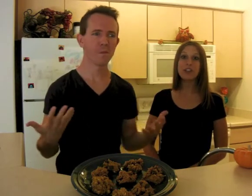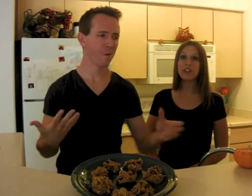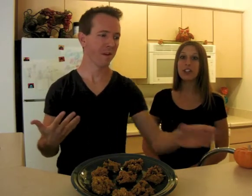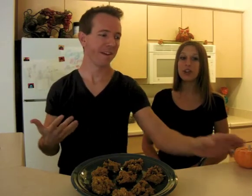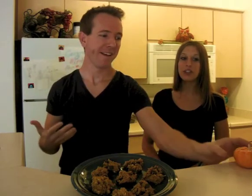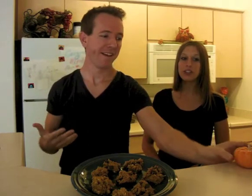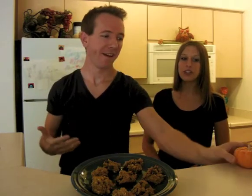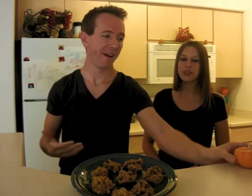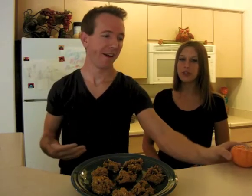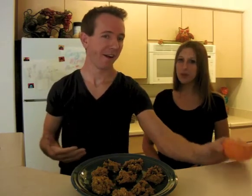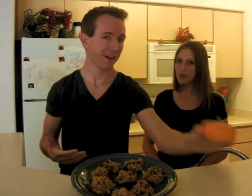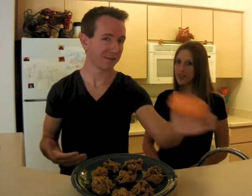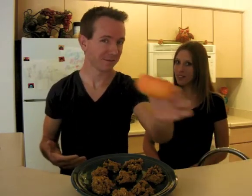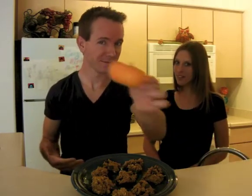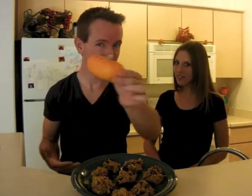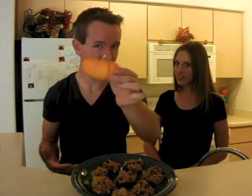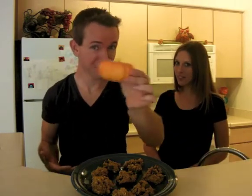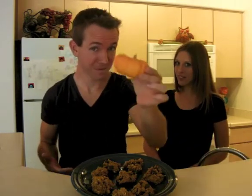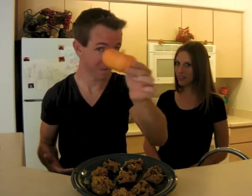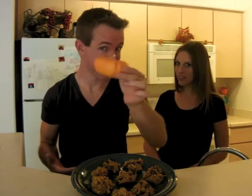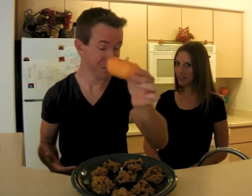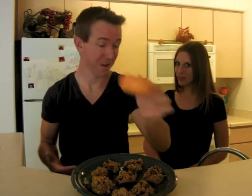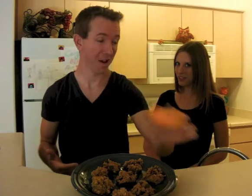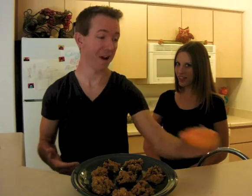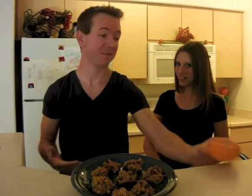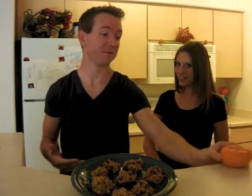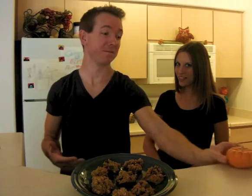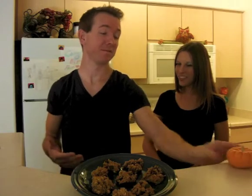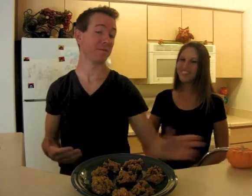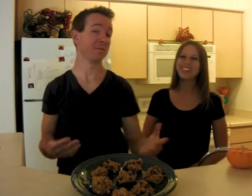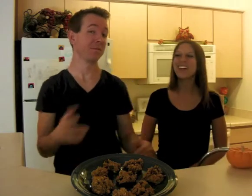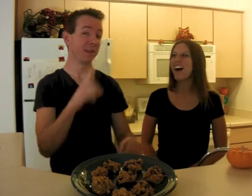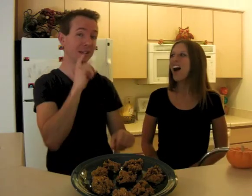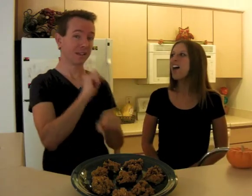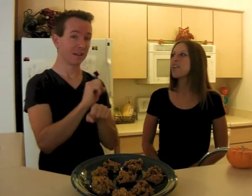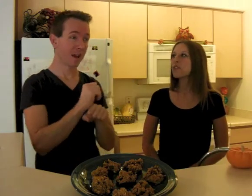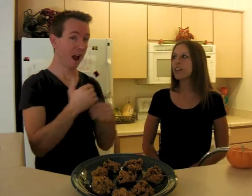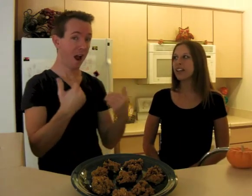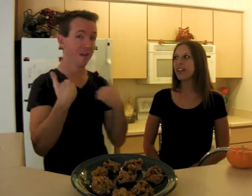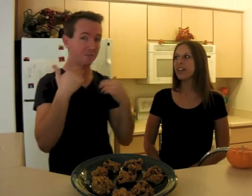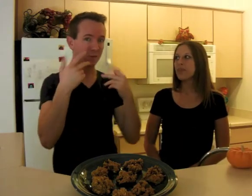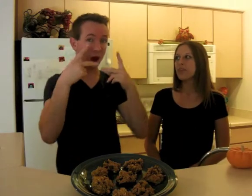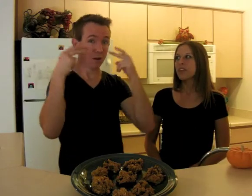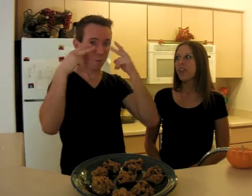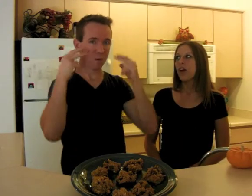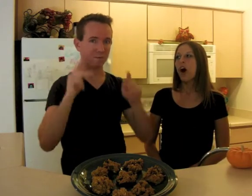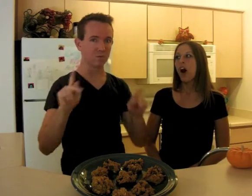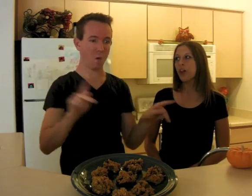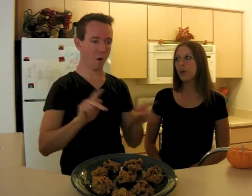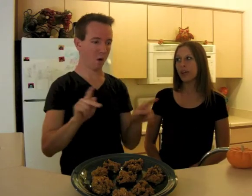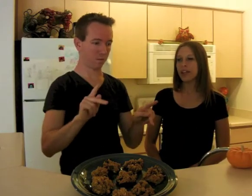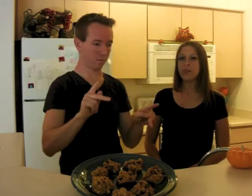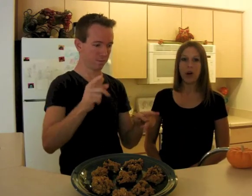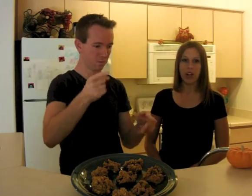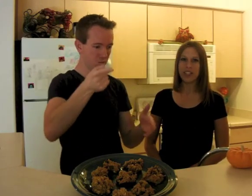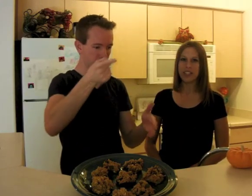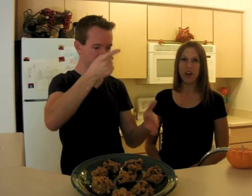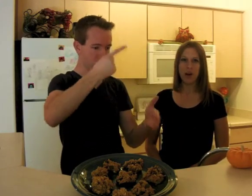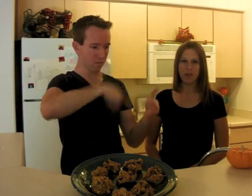closer and closer to, you know what that is, really Halloween parties are